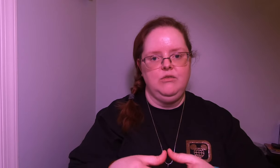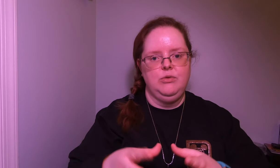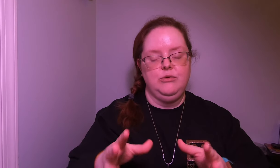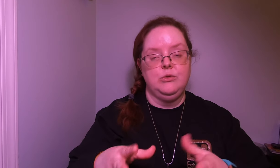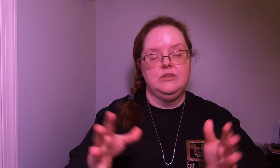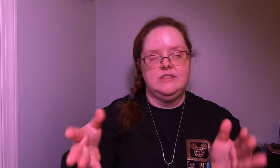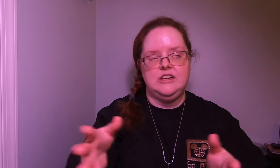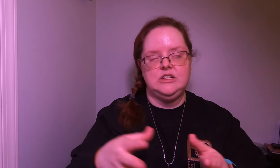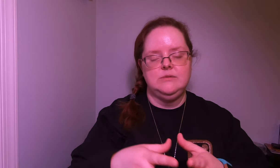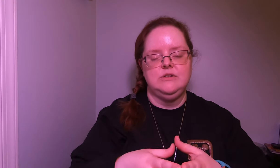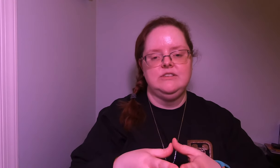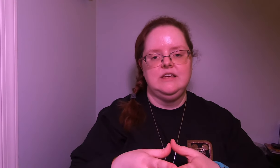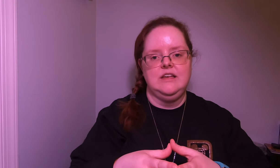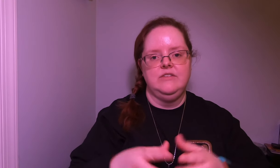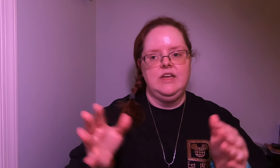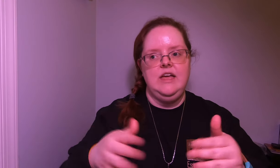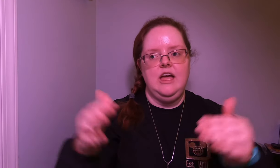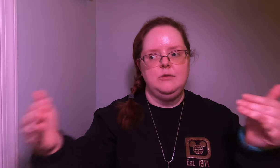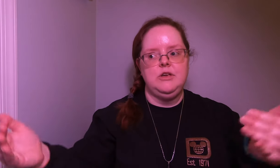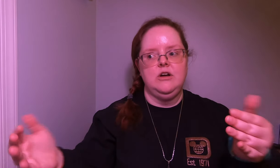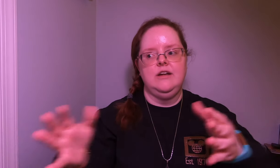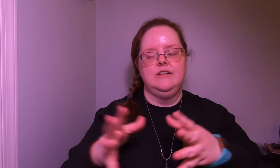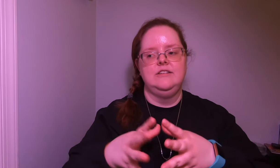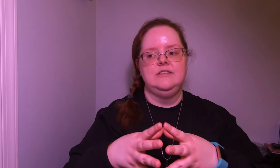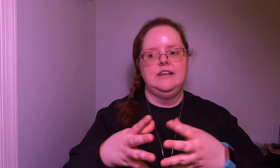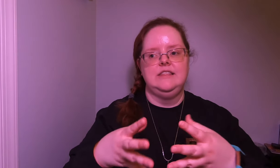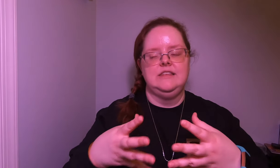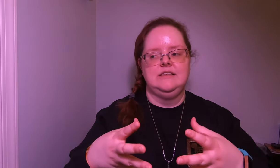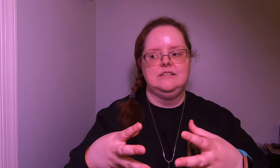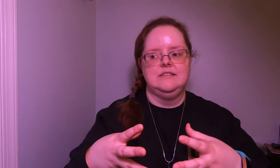through the cords they share with those they love and beyond to set this